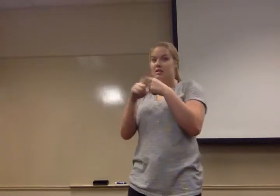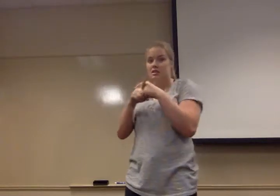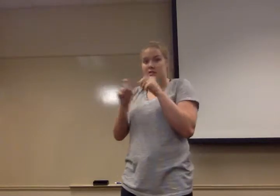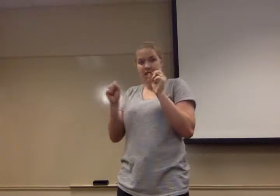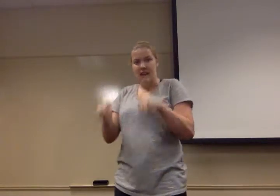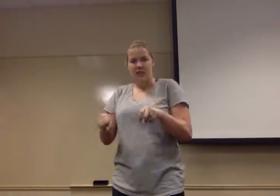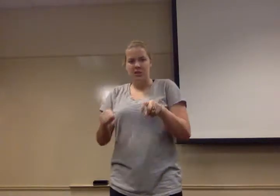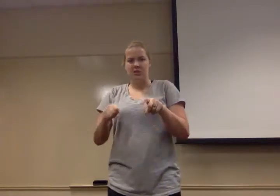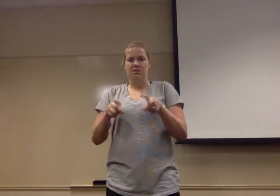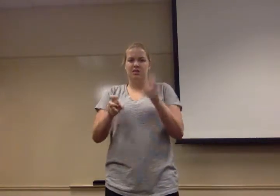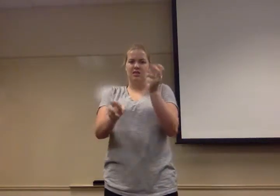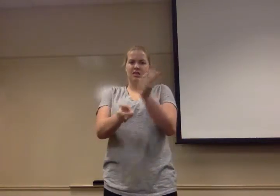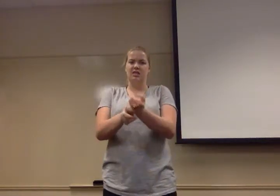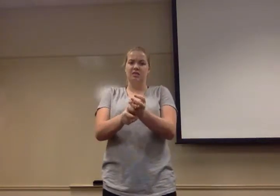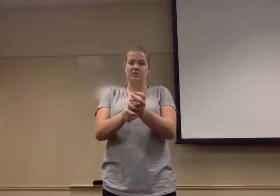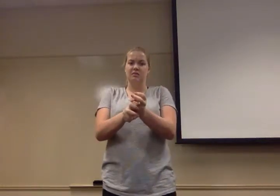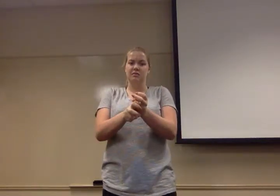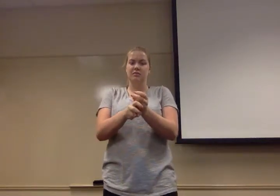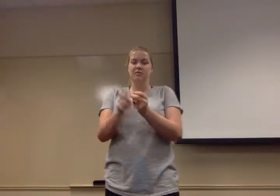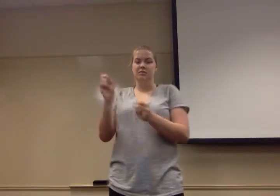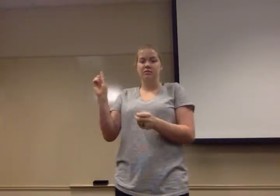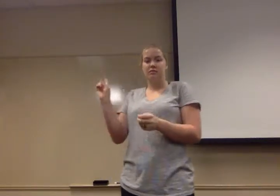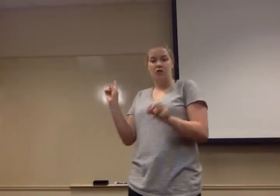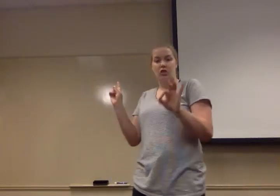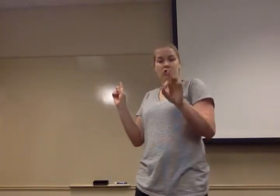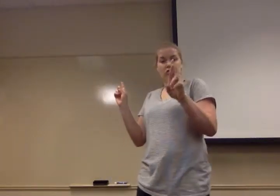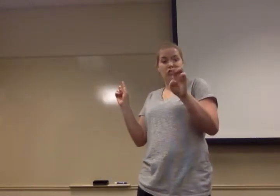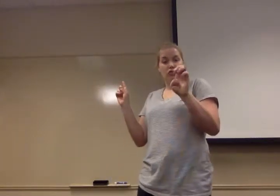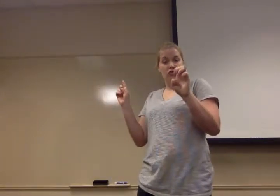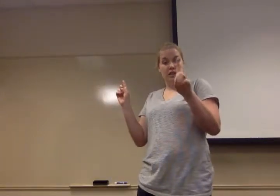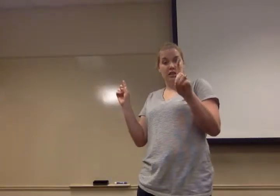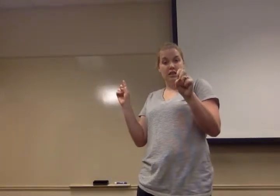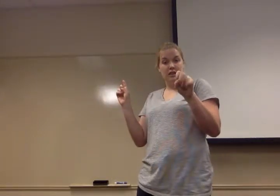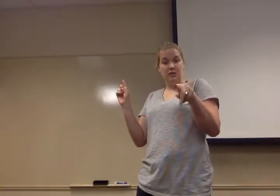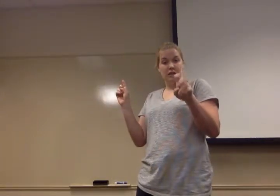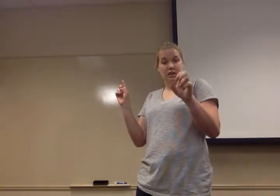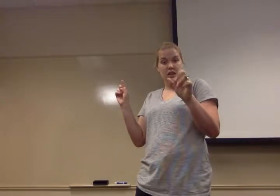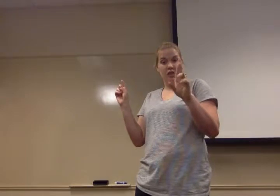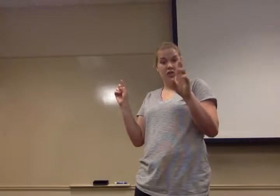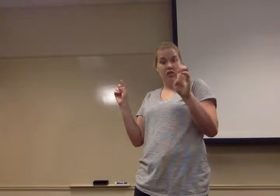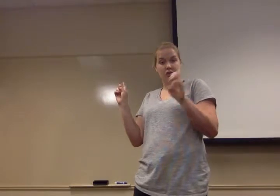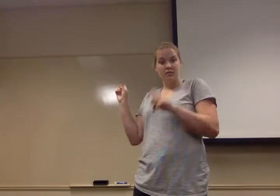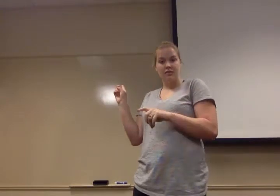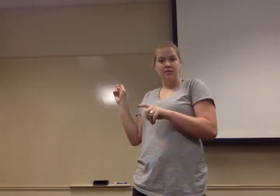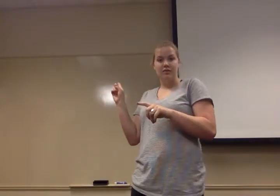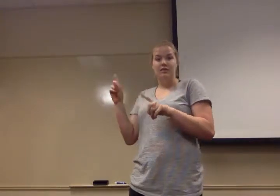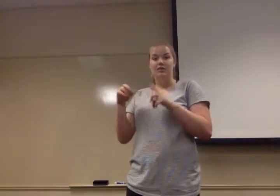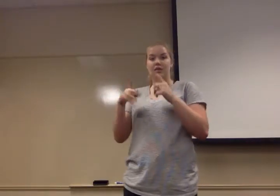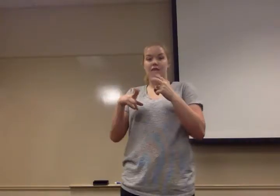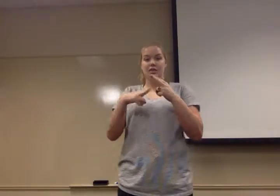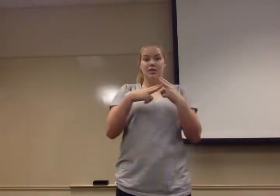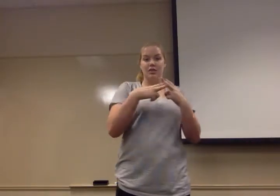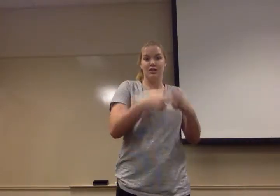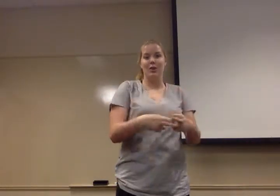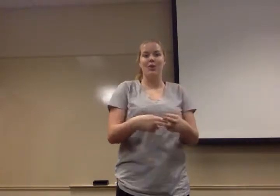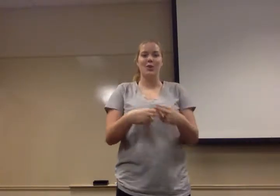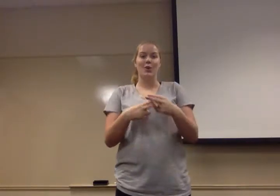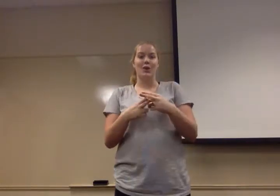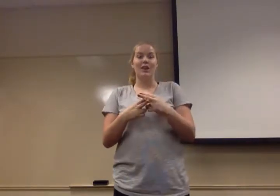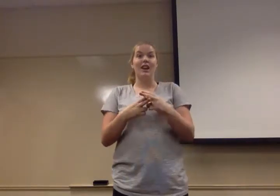pockets, there appear what my colleague Fred Spear calls Goldilocks conditions. Not too hot, not too cold, just